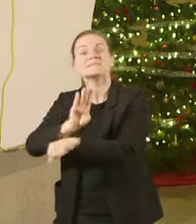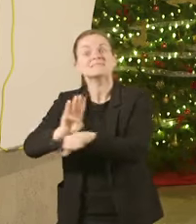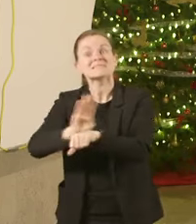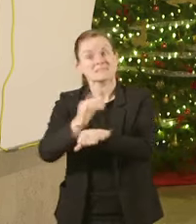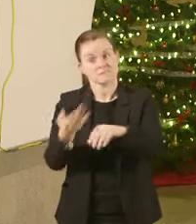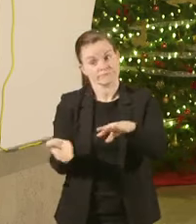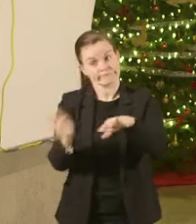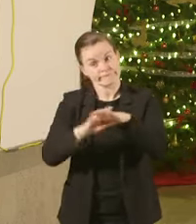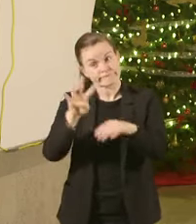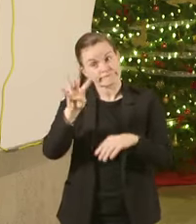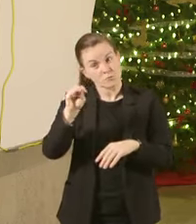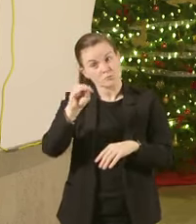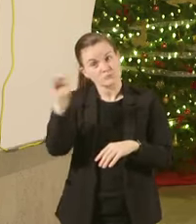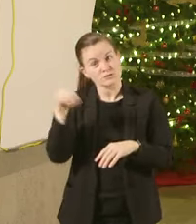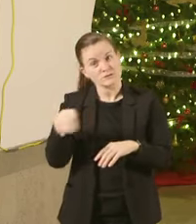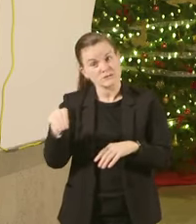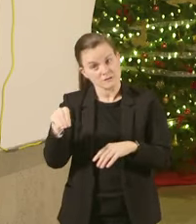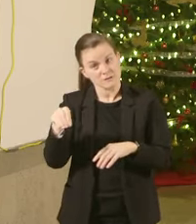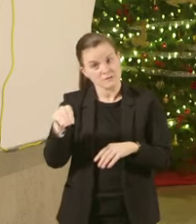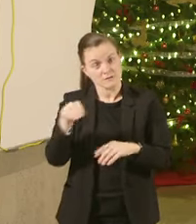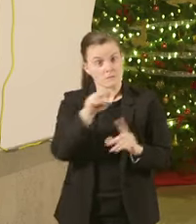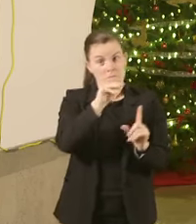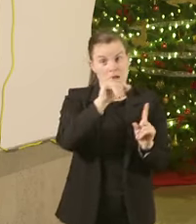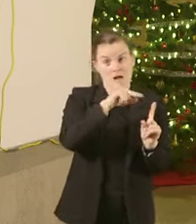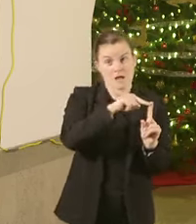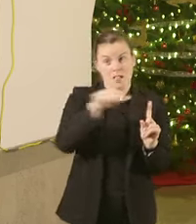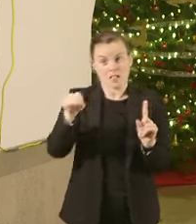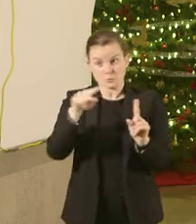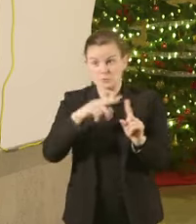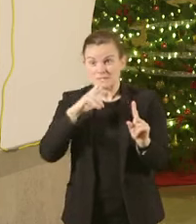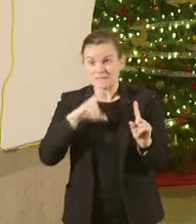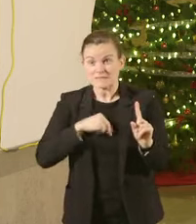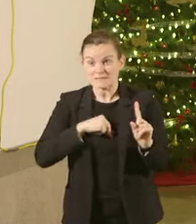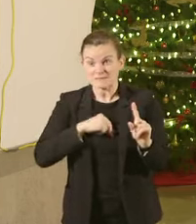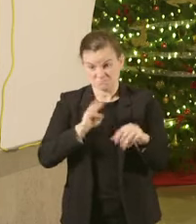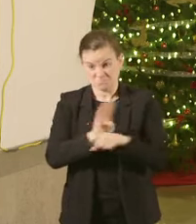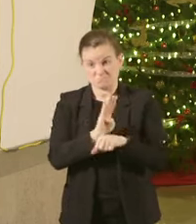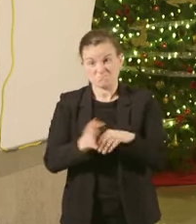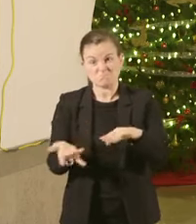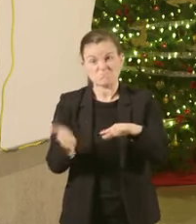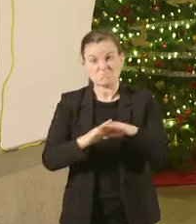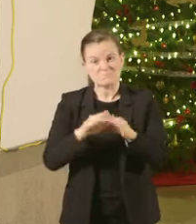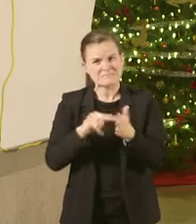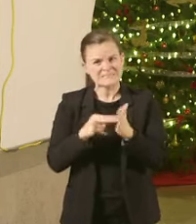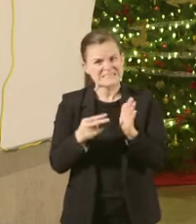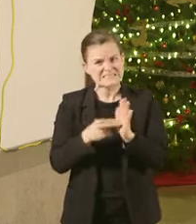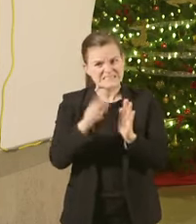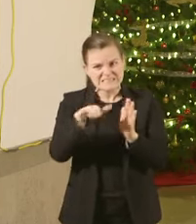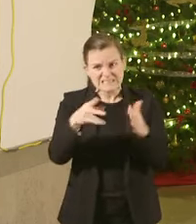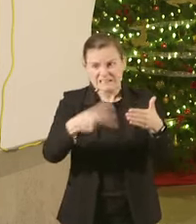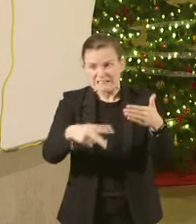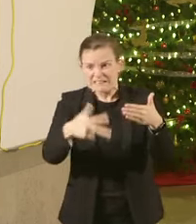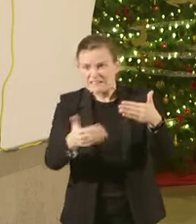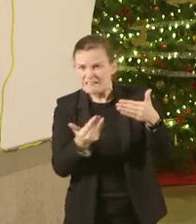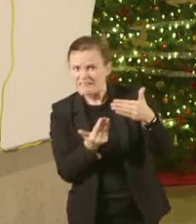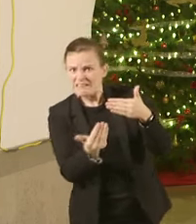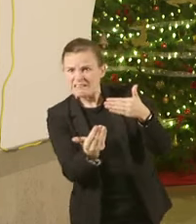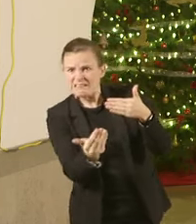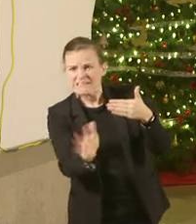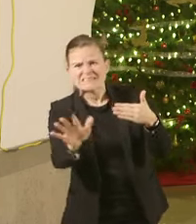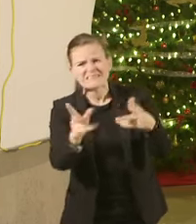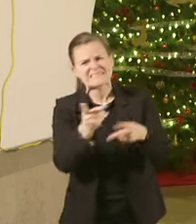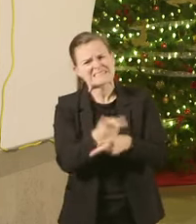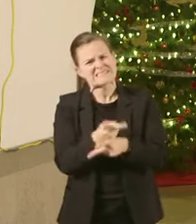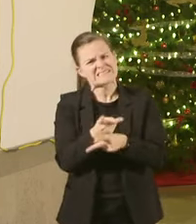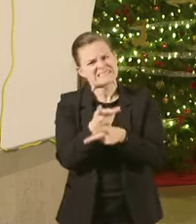23rd and Thanksgiving Day That means the next couple weeks will be very critical for us to watch that's why this announcement today is